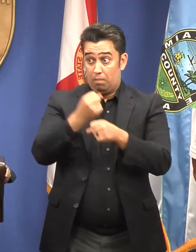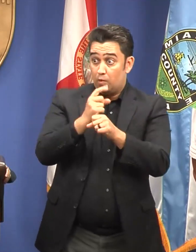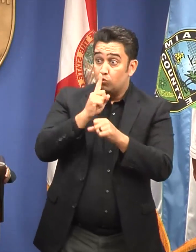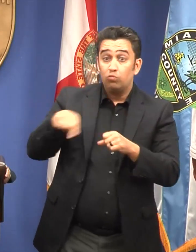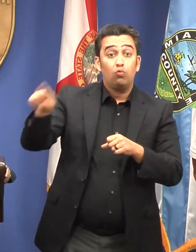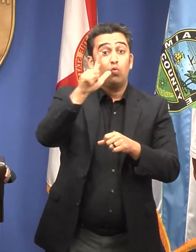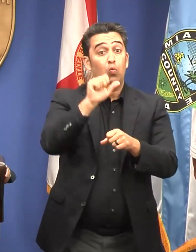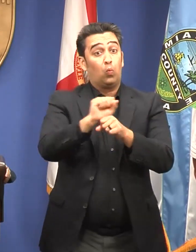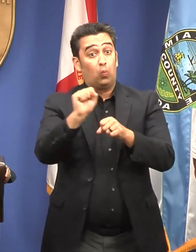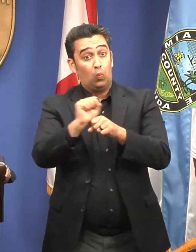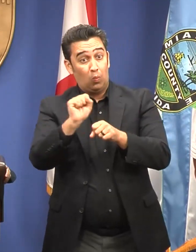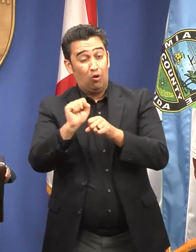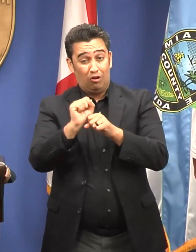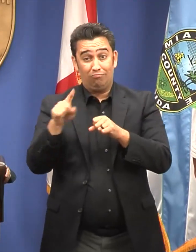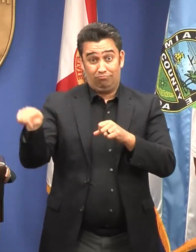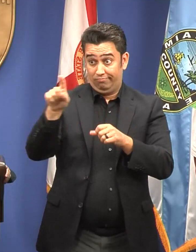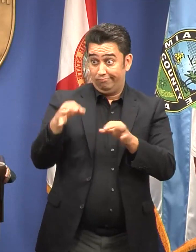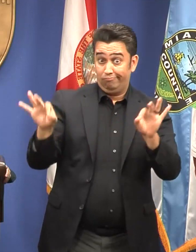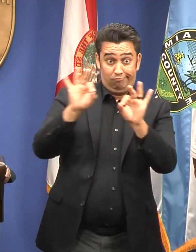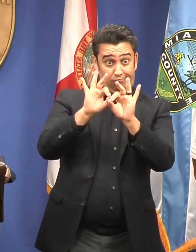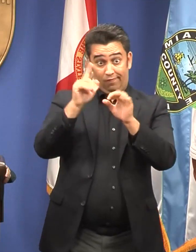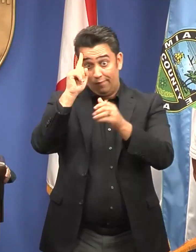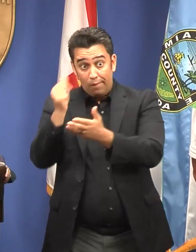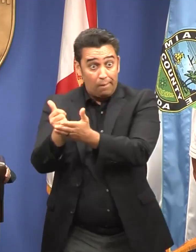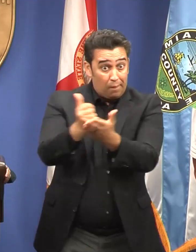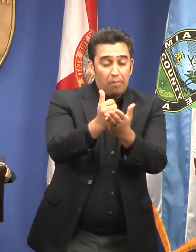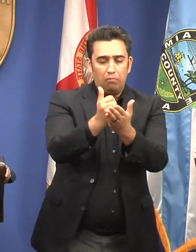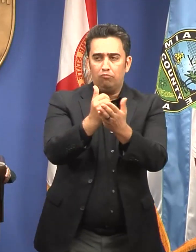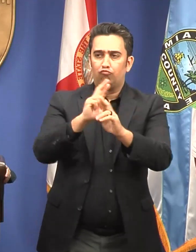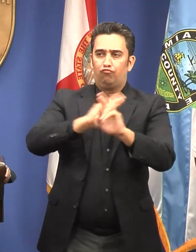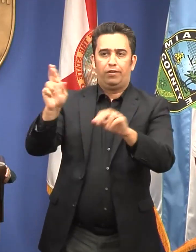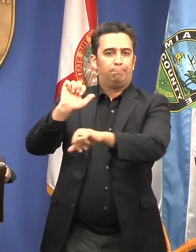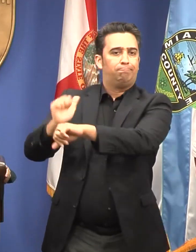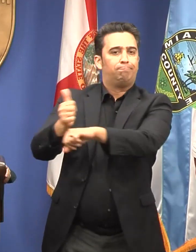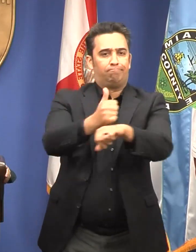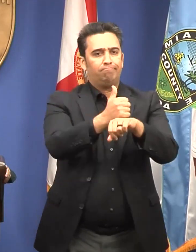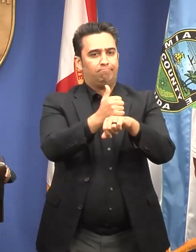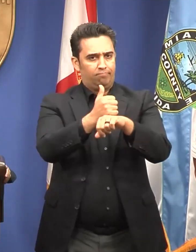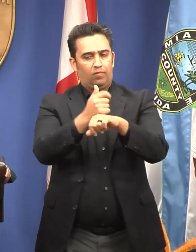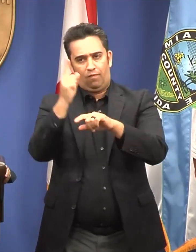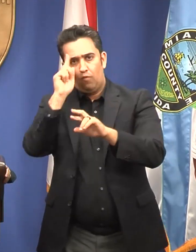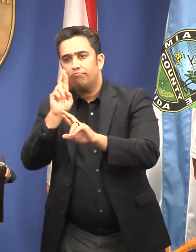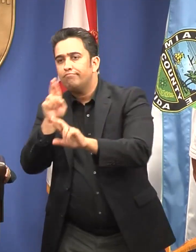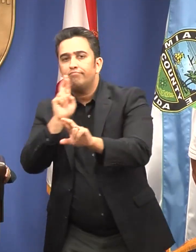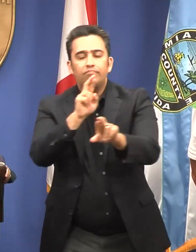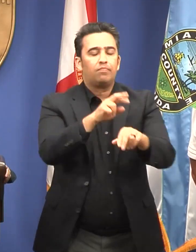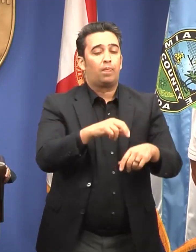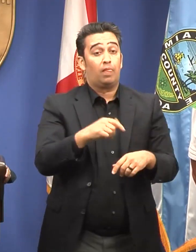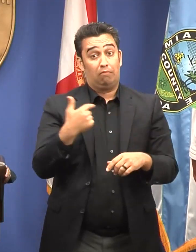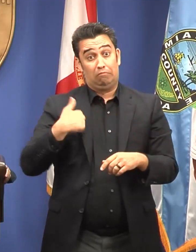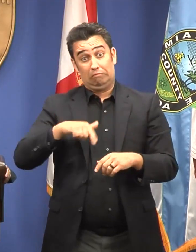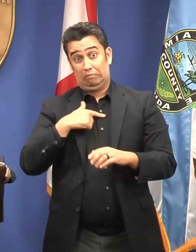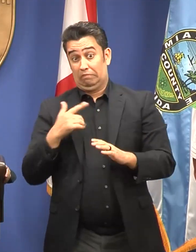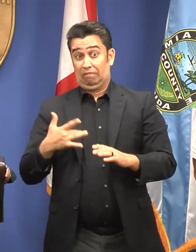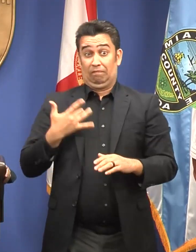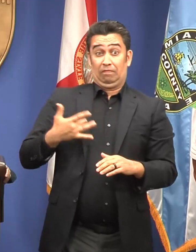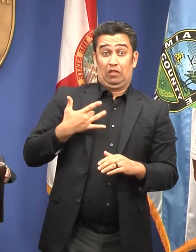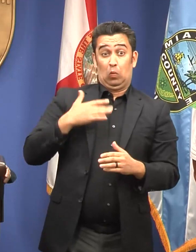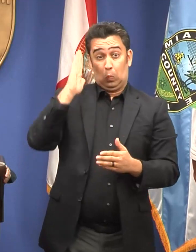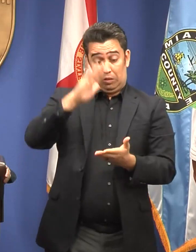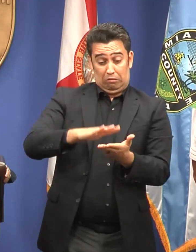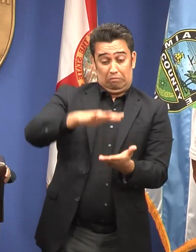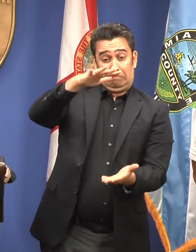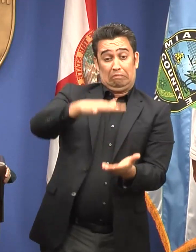are deployed and available to respond as needed. We expect an estimated three to eight inches of rain